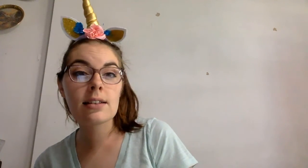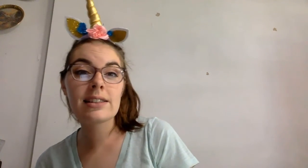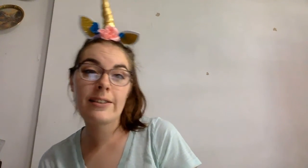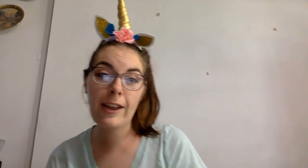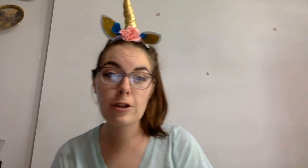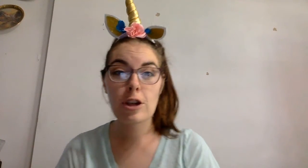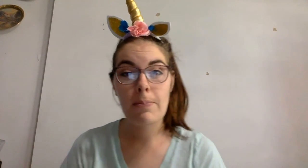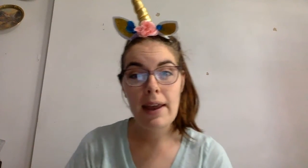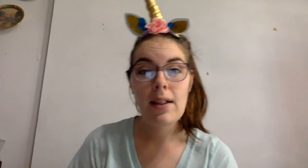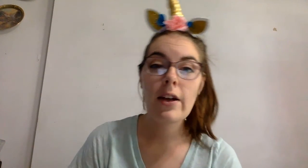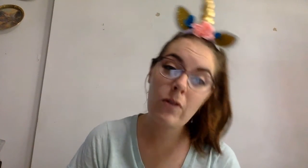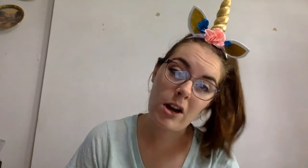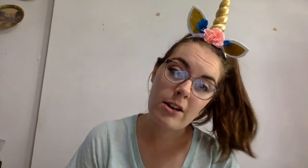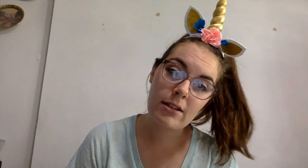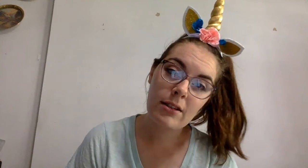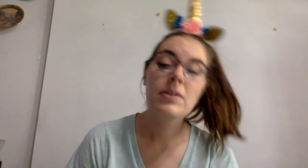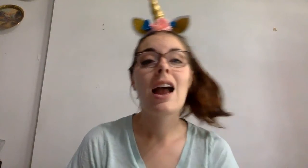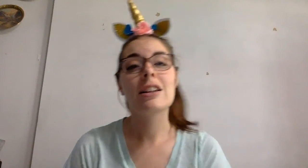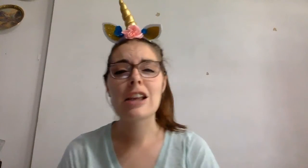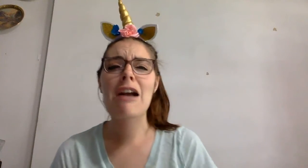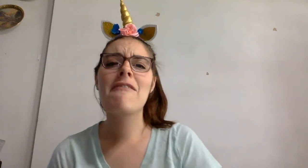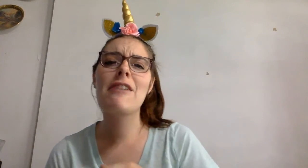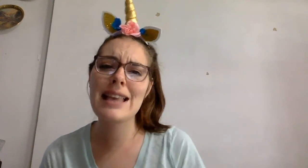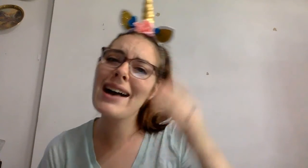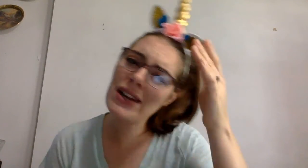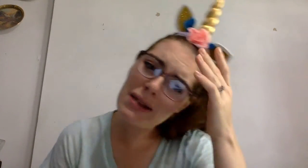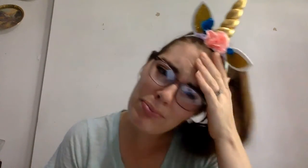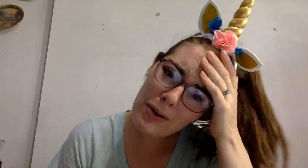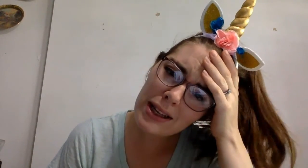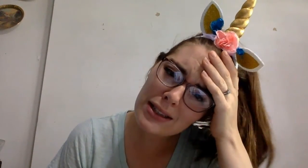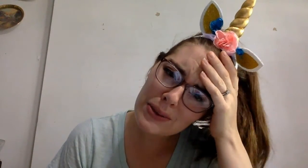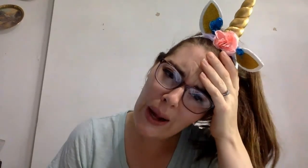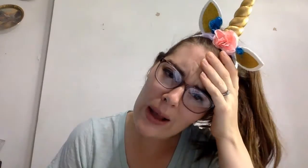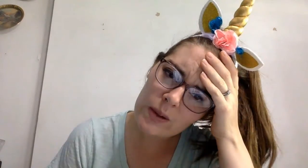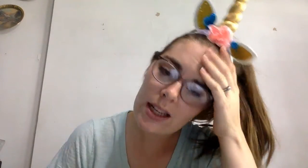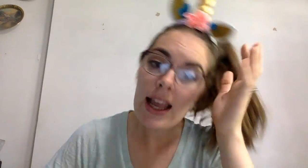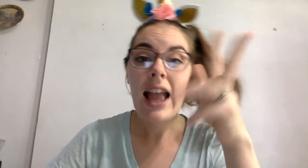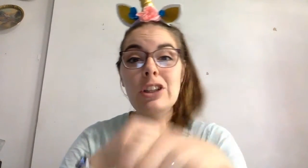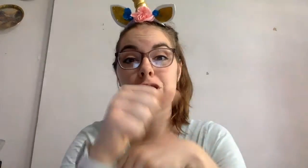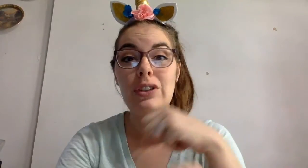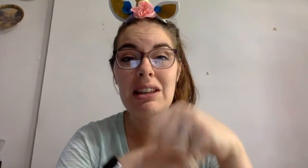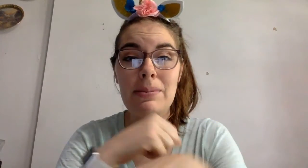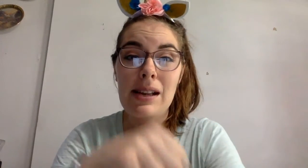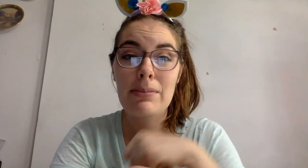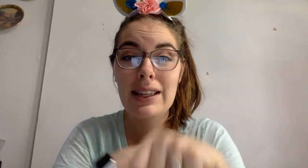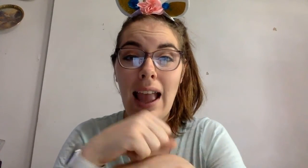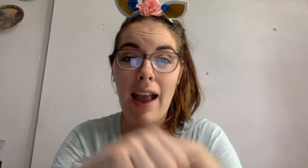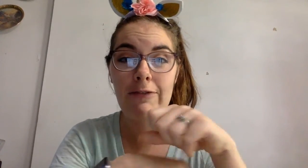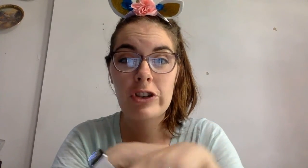to fetch a pail of water. Jack fell down and broke his crown, and Jill came tumbling after.